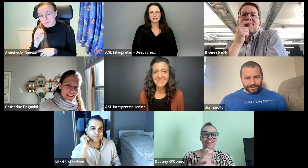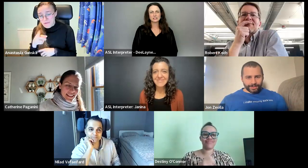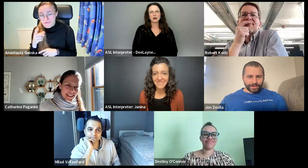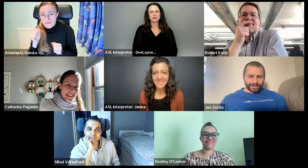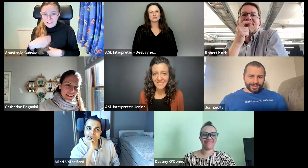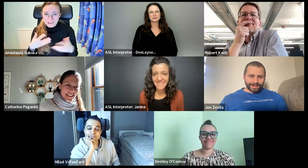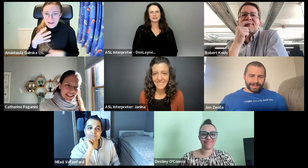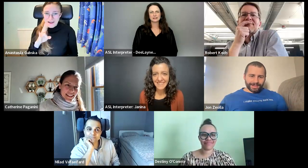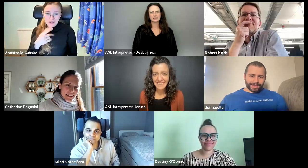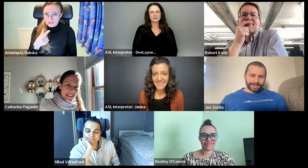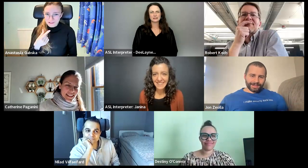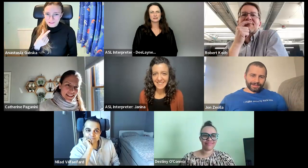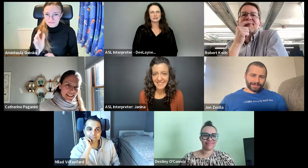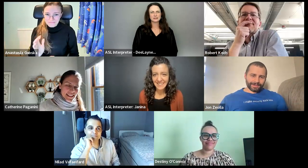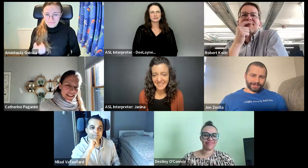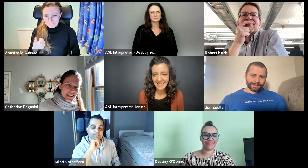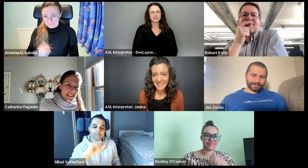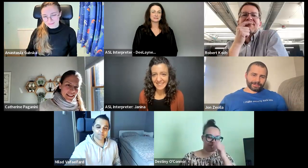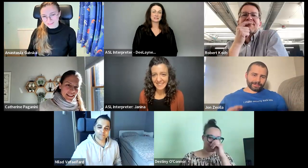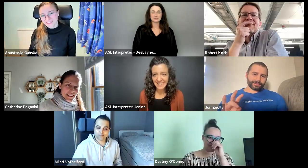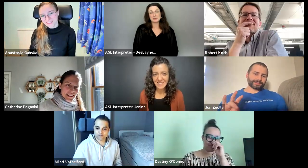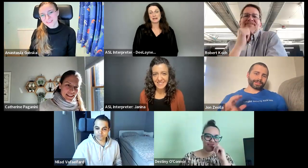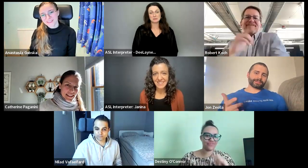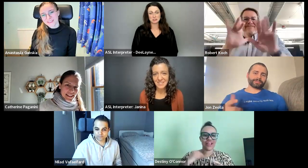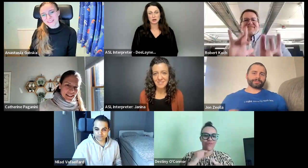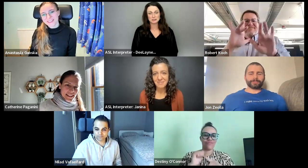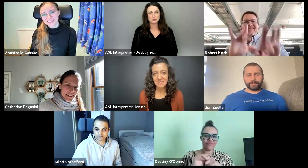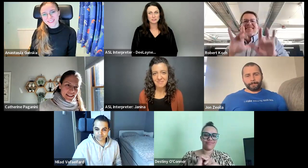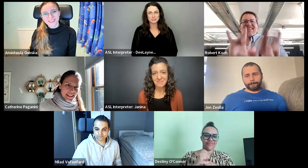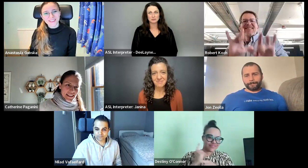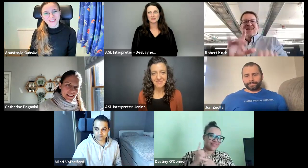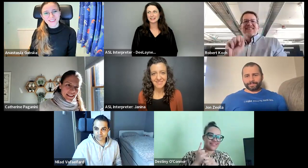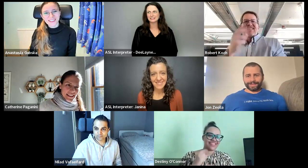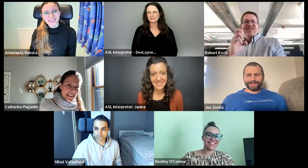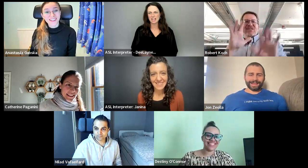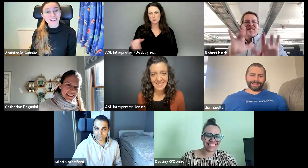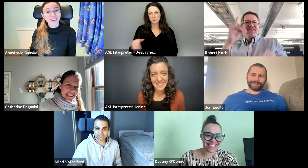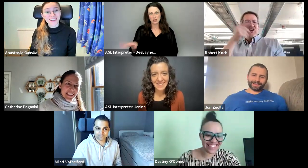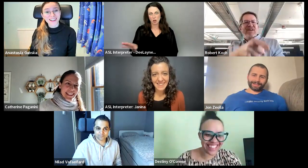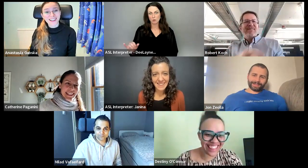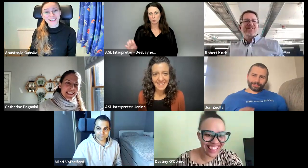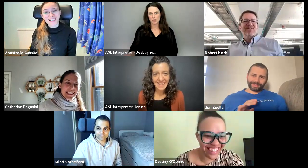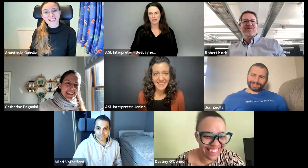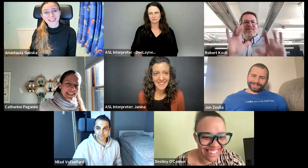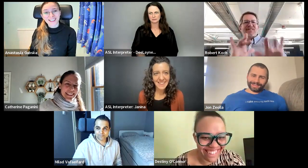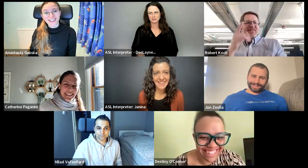It's, it's hard, but my name is just hard. So we just abbreviate it. Yeah.